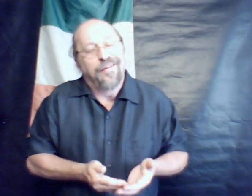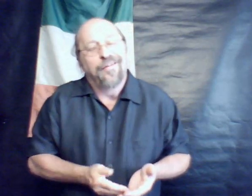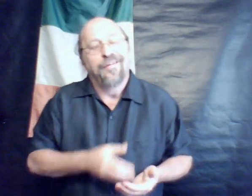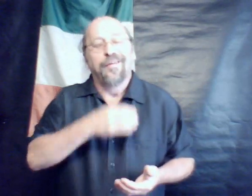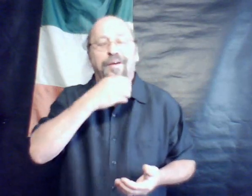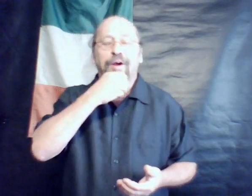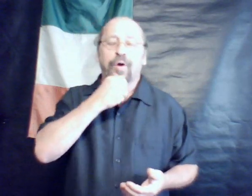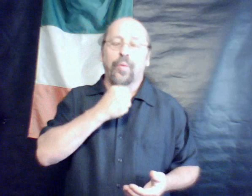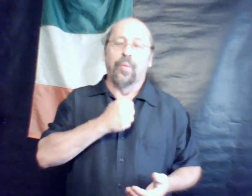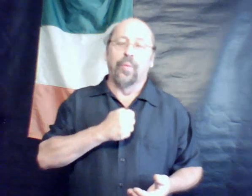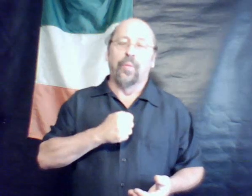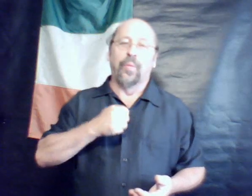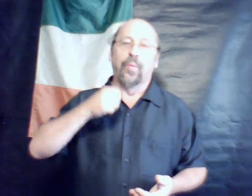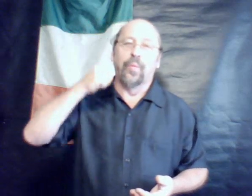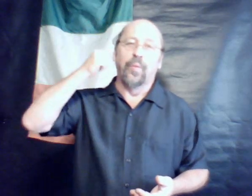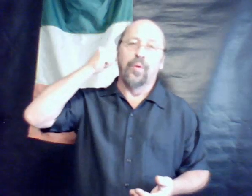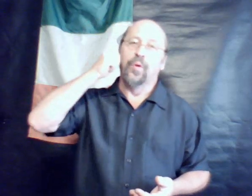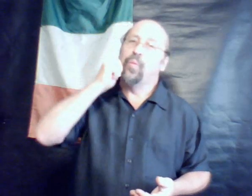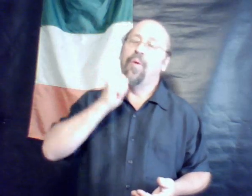moon.